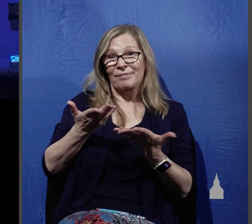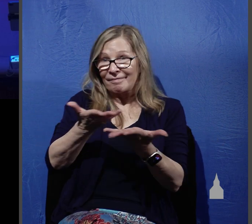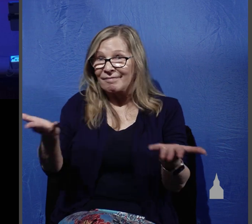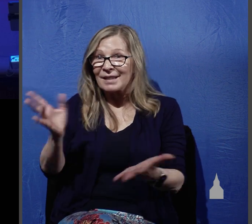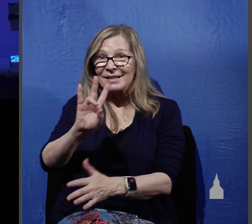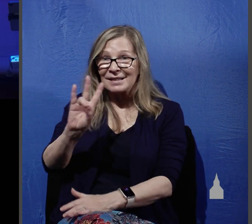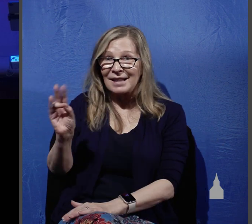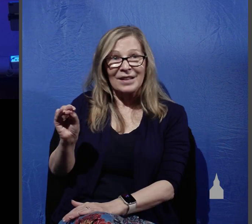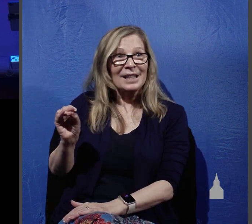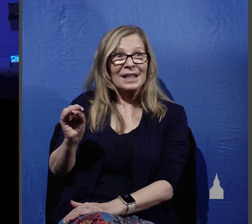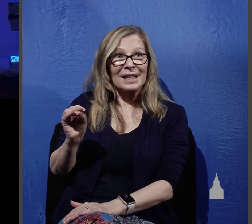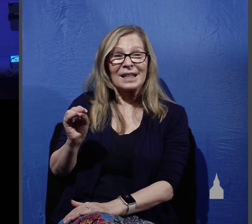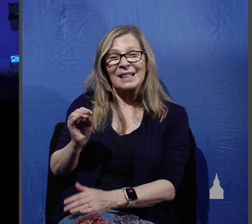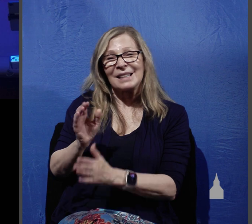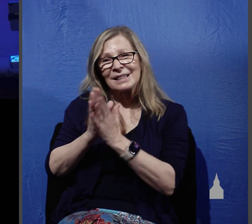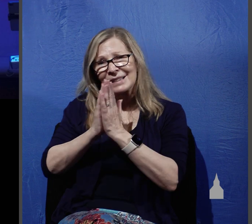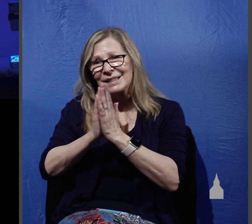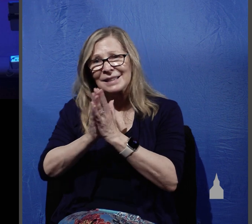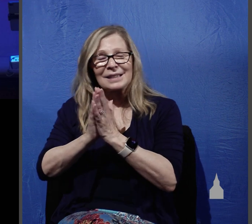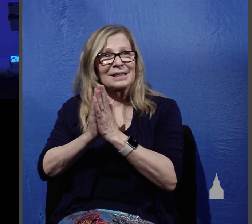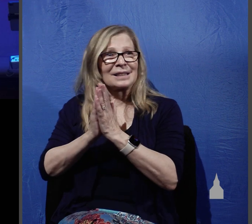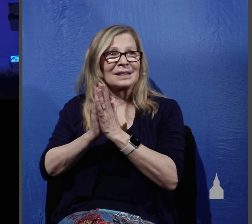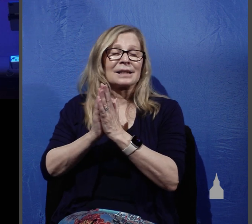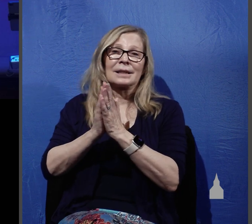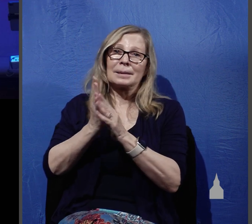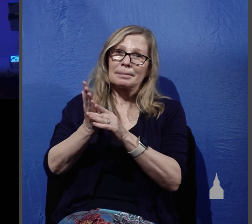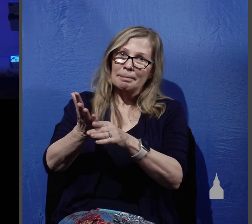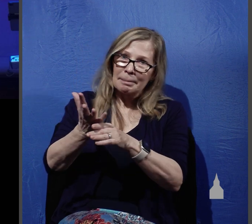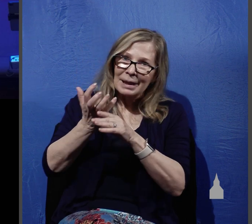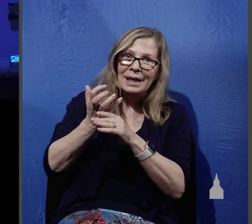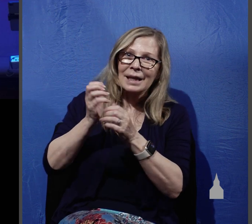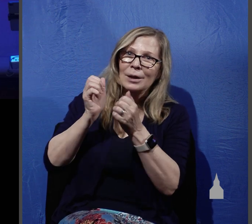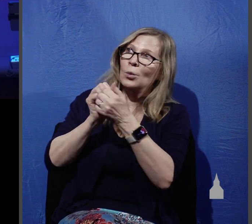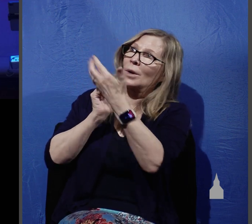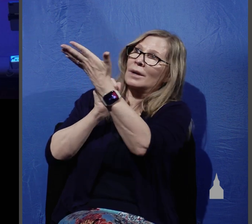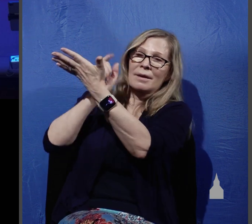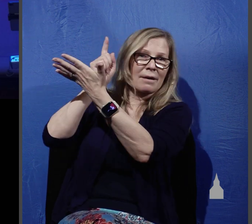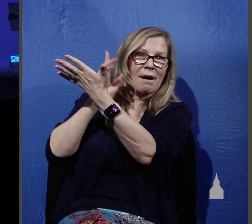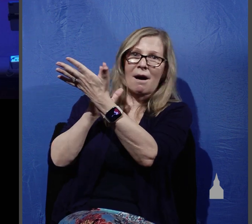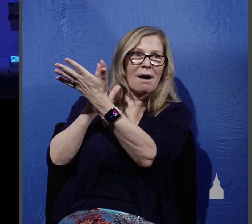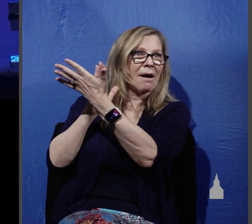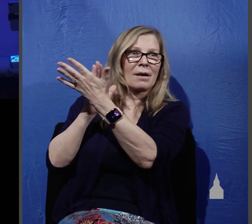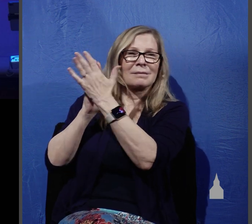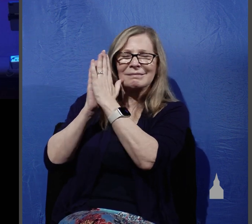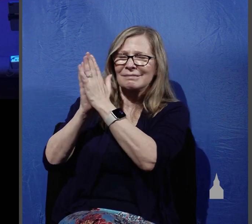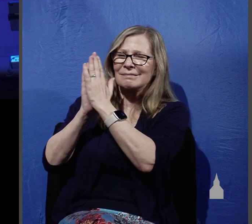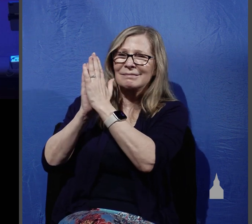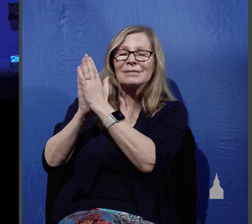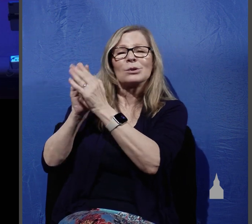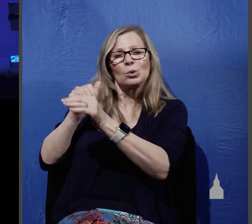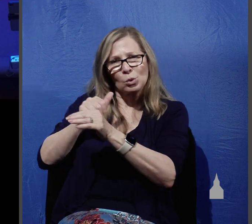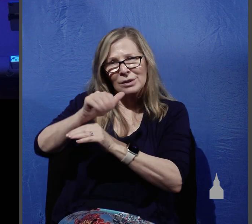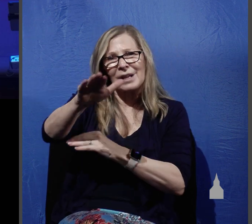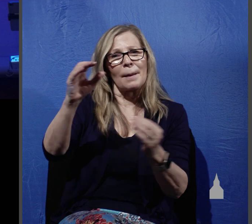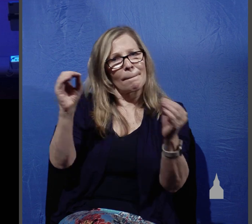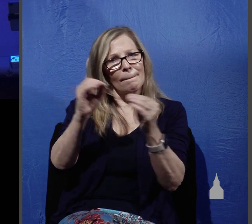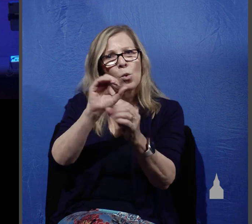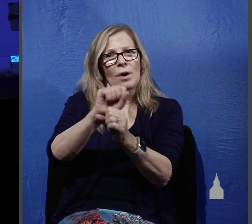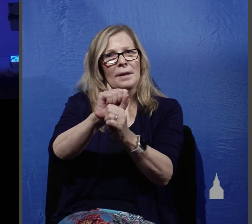beseech which essentially means plead plead beseech the Lord of the harvest to send out laborers into